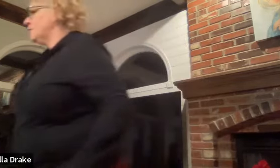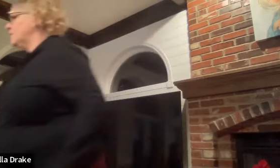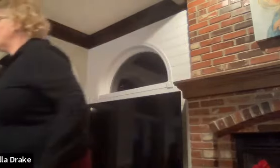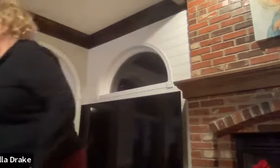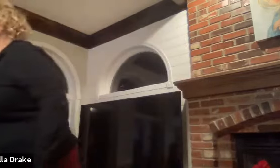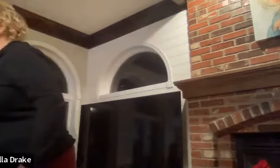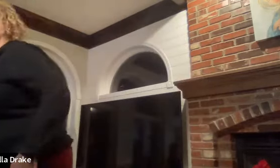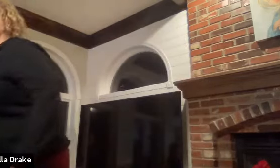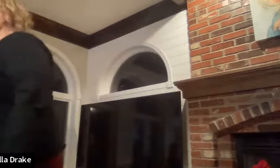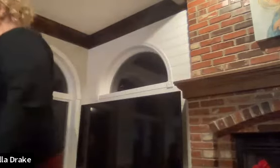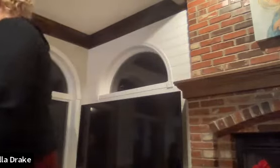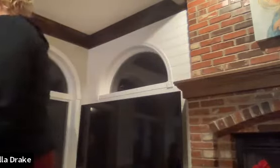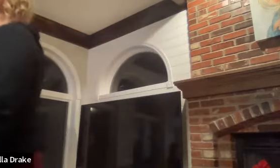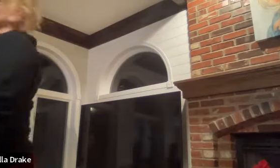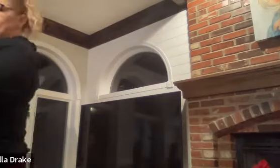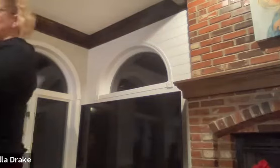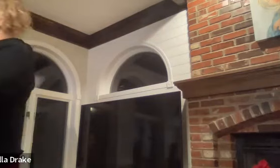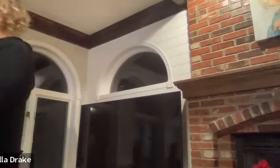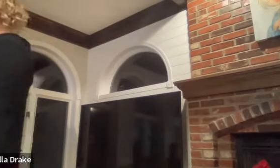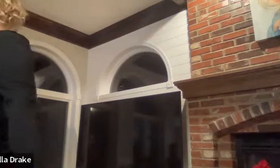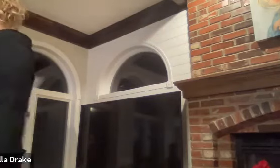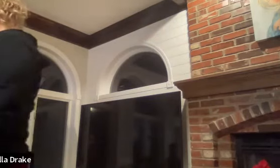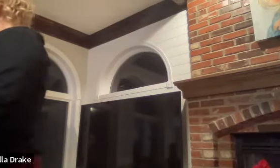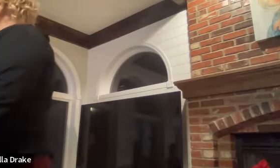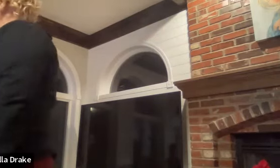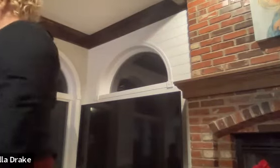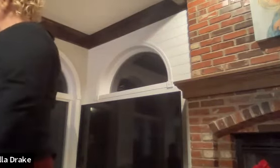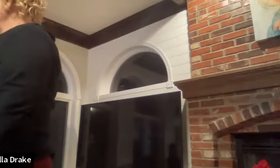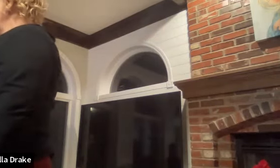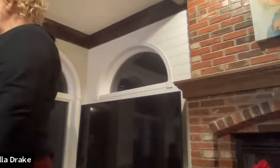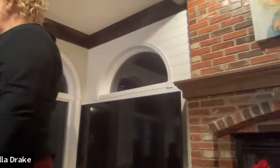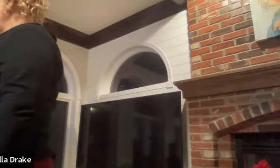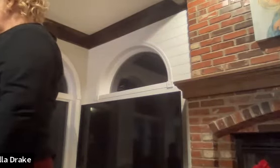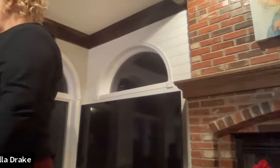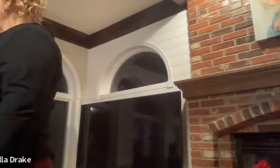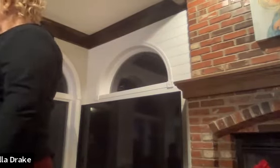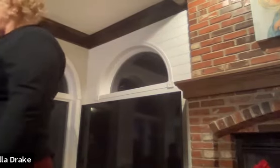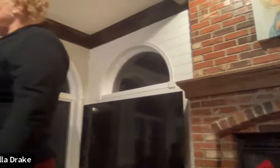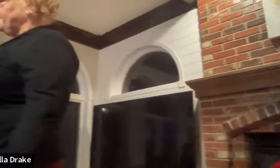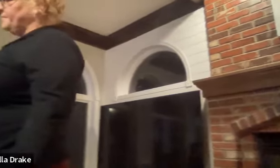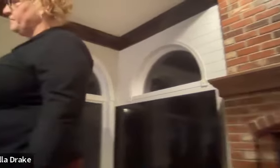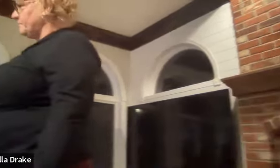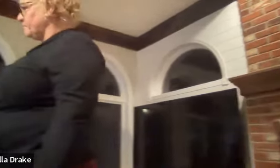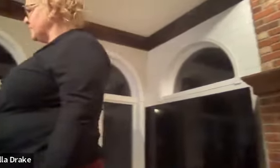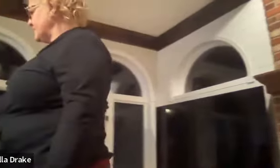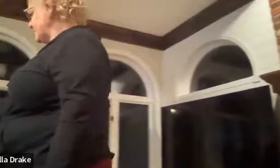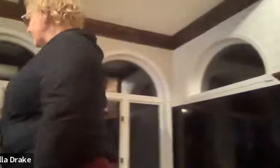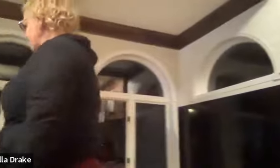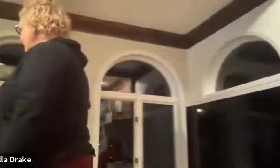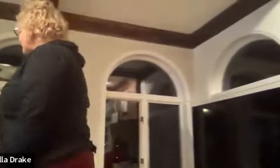it's okay come here you want to come stand with me come on come it's easy you want me to